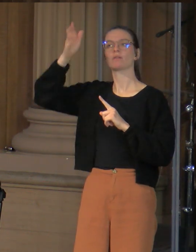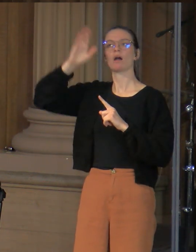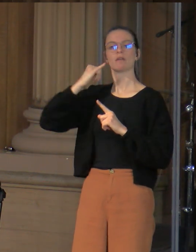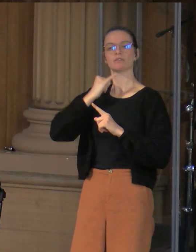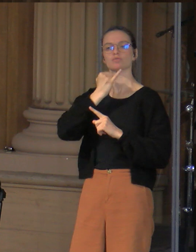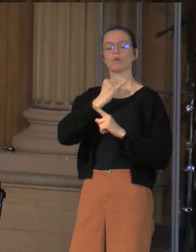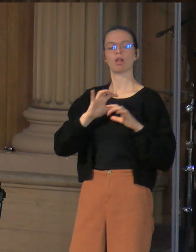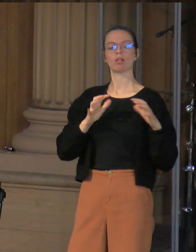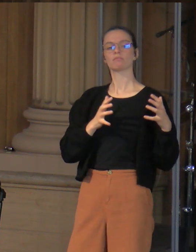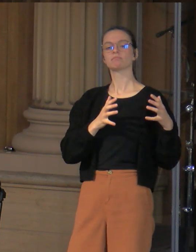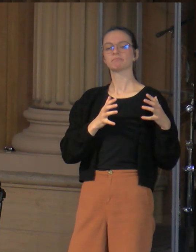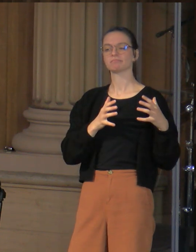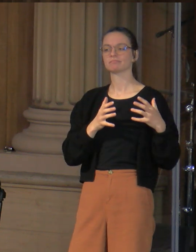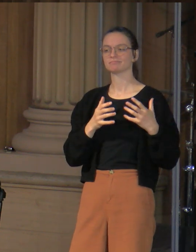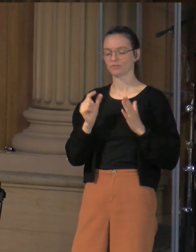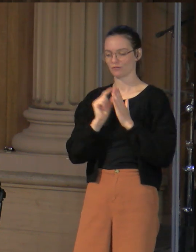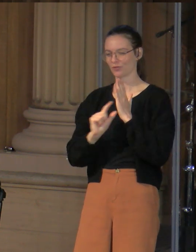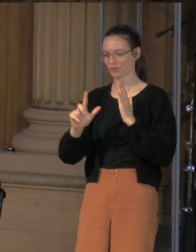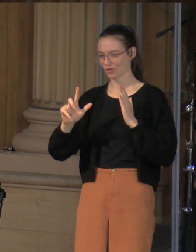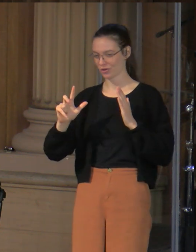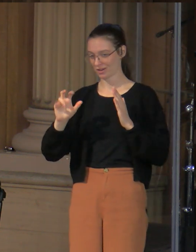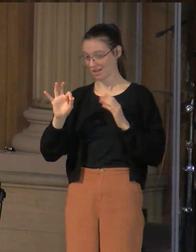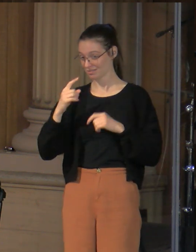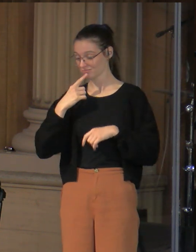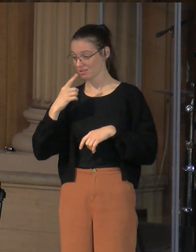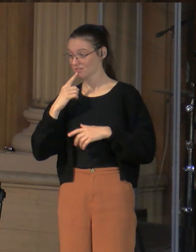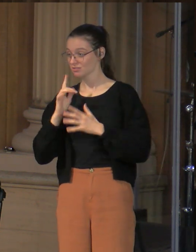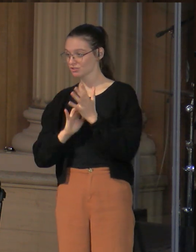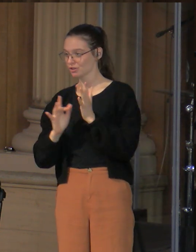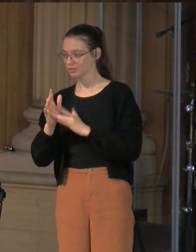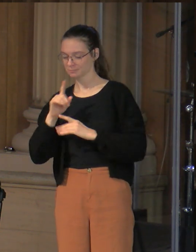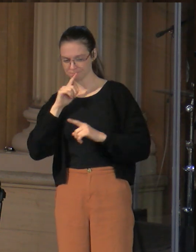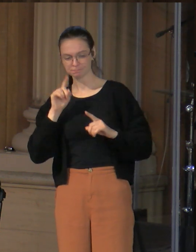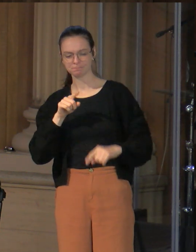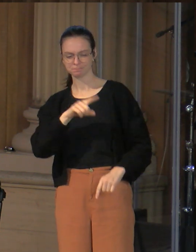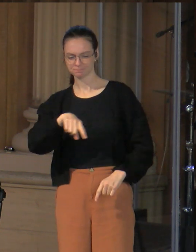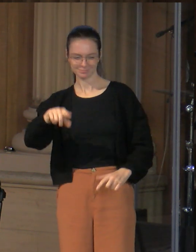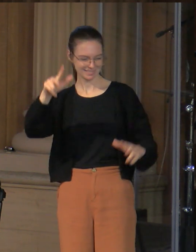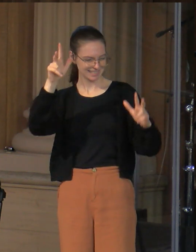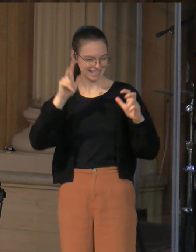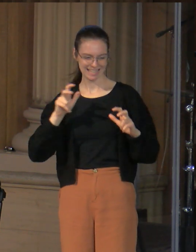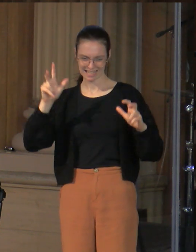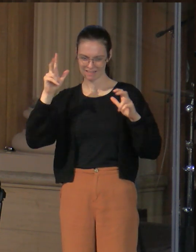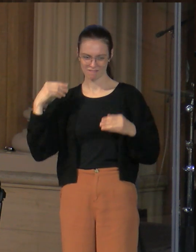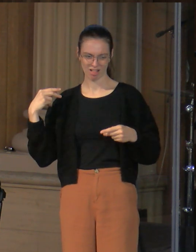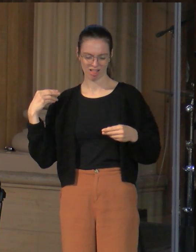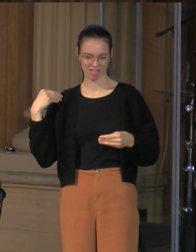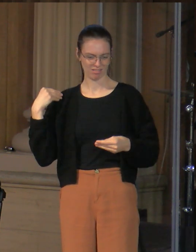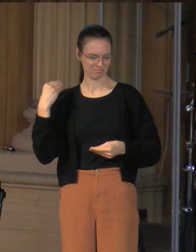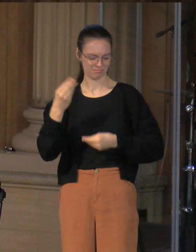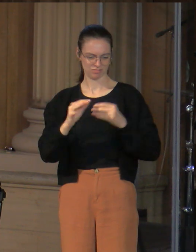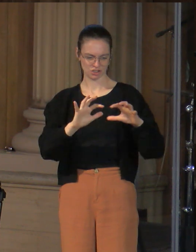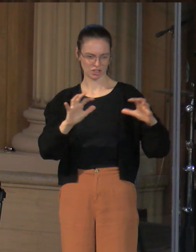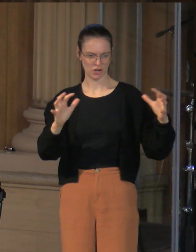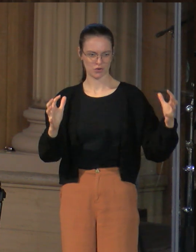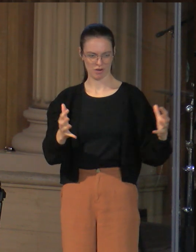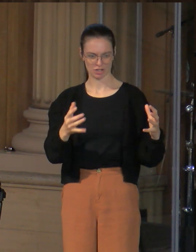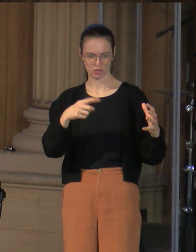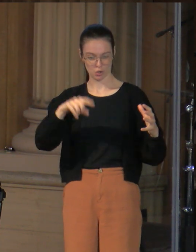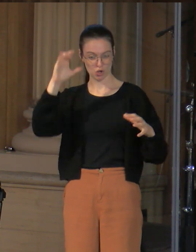So verse 39, it says, But he answered them, An evil and adulterous generation seeks for a sign. But no sign will be given to